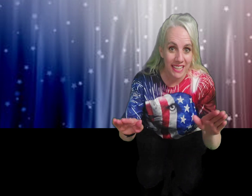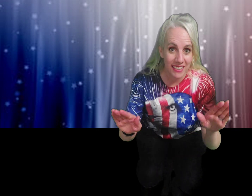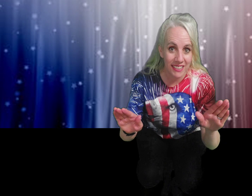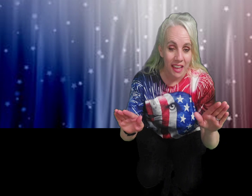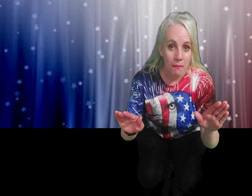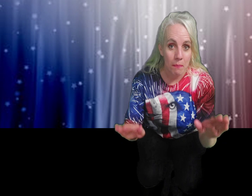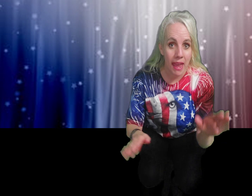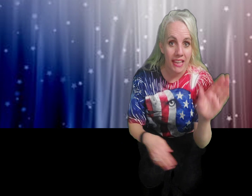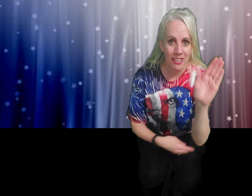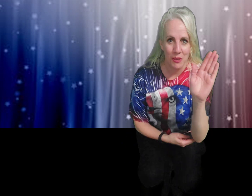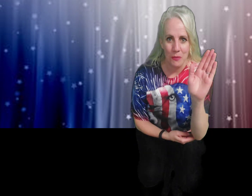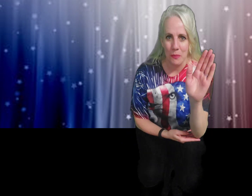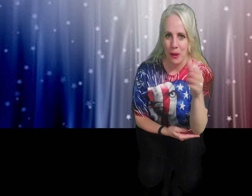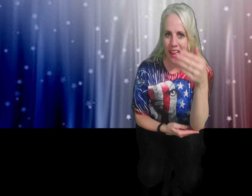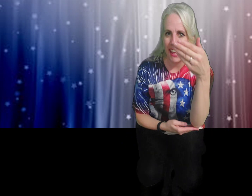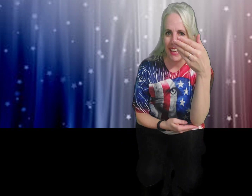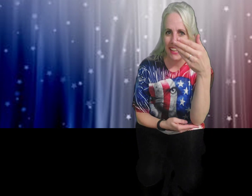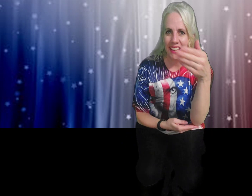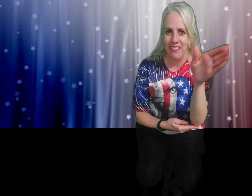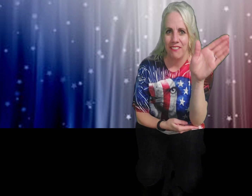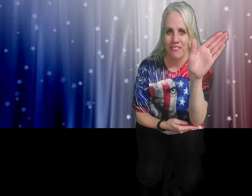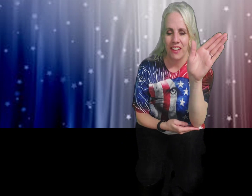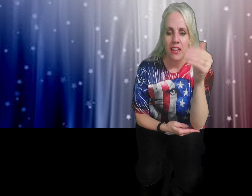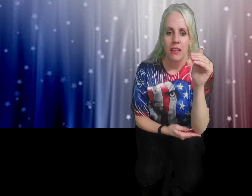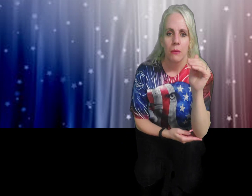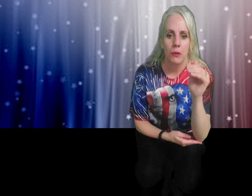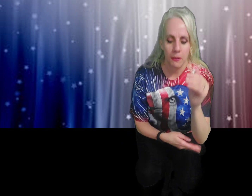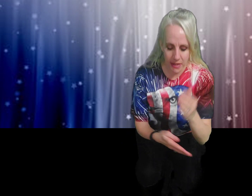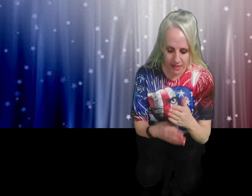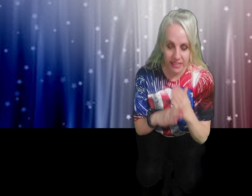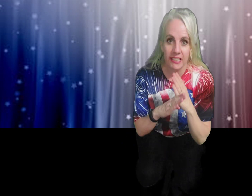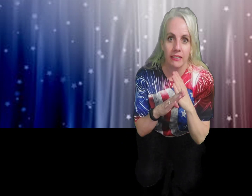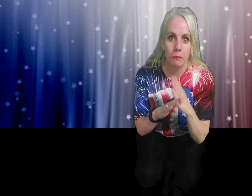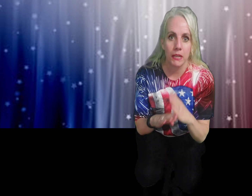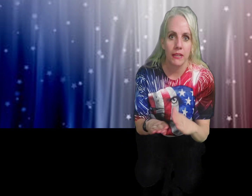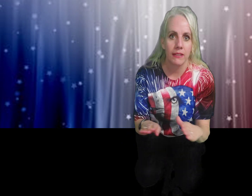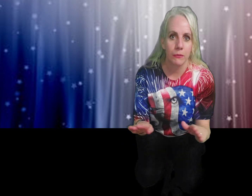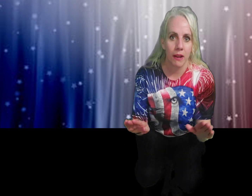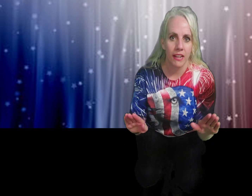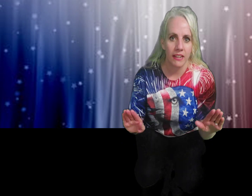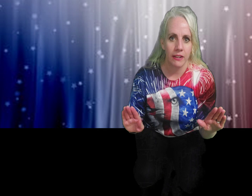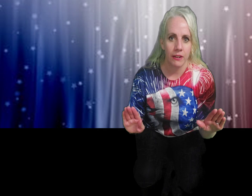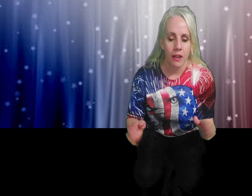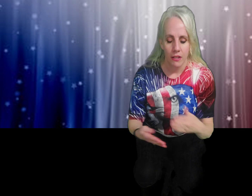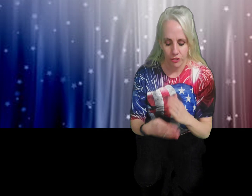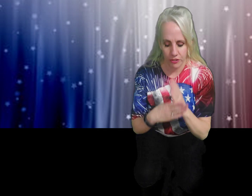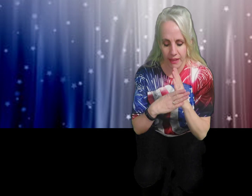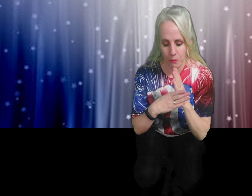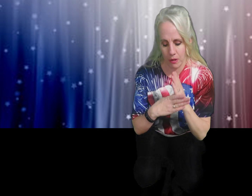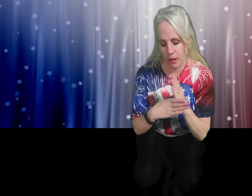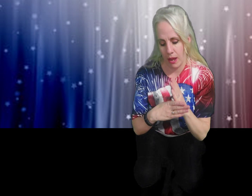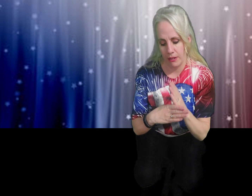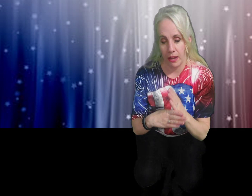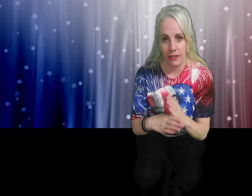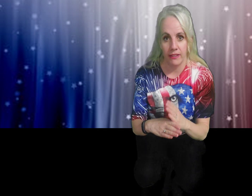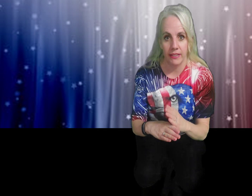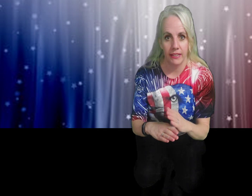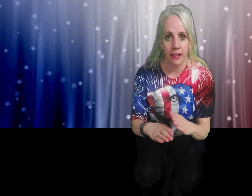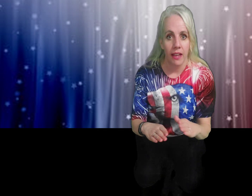What do mean? This is peace right here. Just like when I taught you to sing